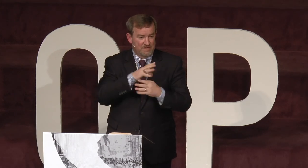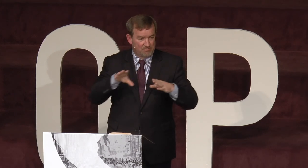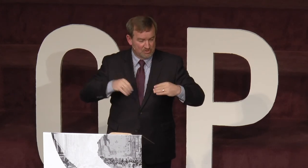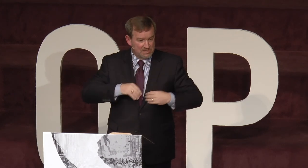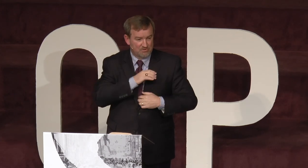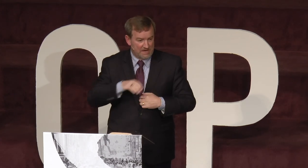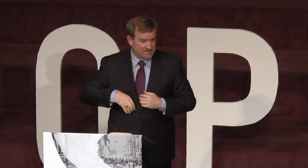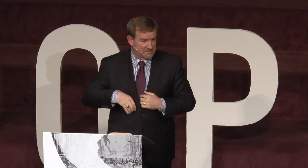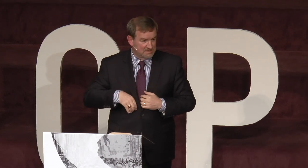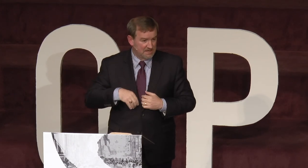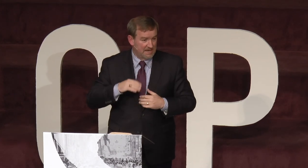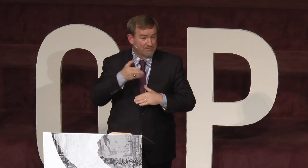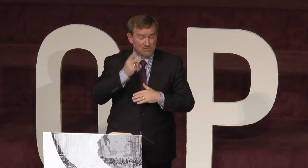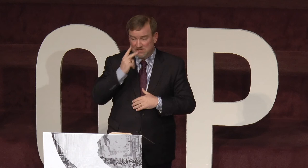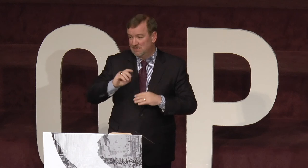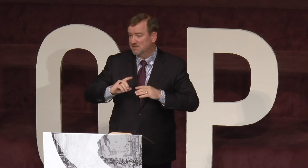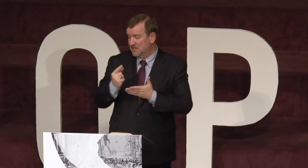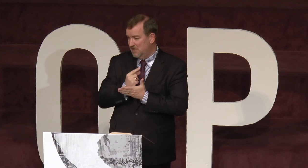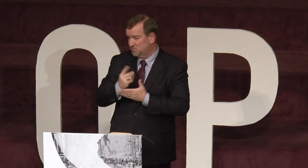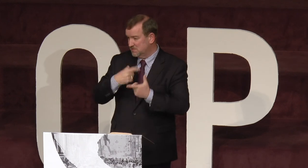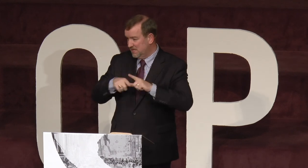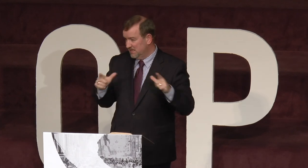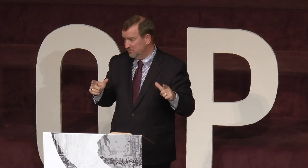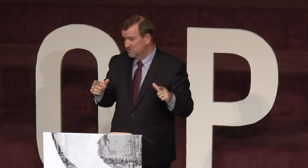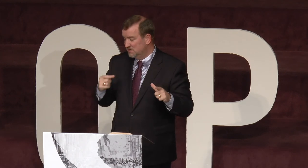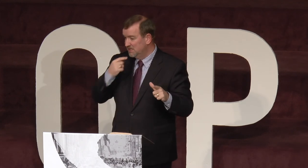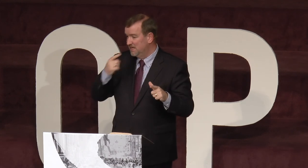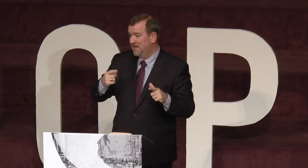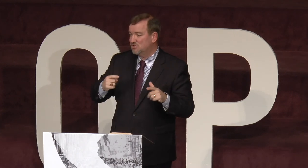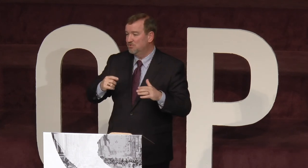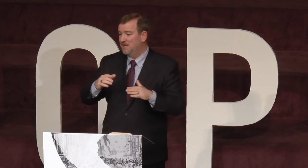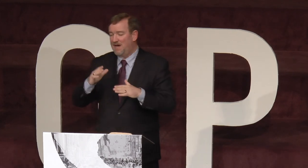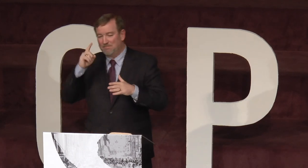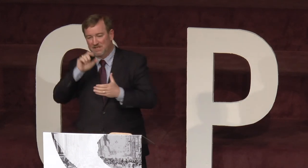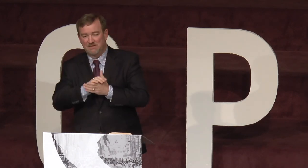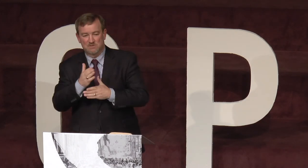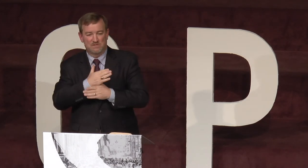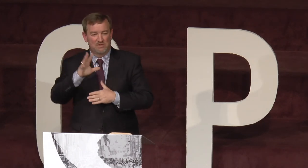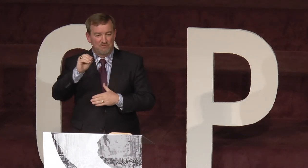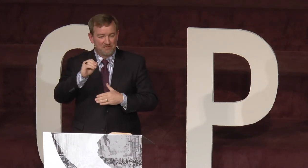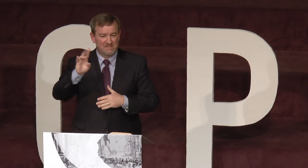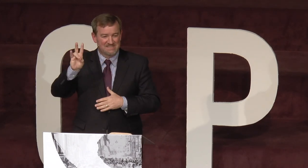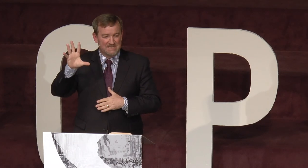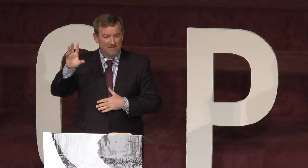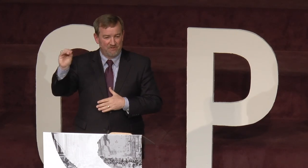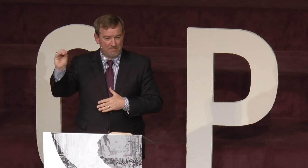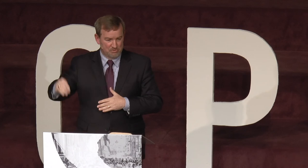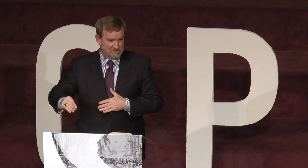receive Christ after seeing the gospel in sign language? And I told them, I believe it's between 50 and 75%